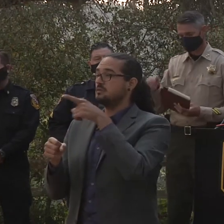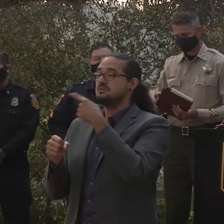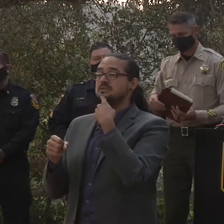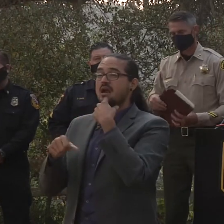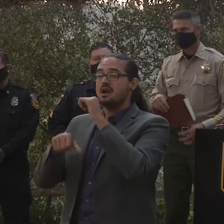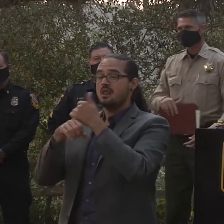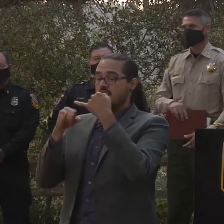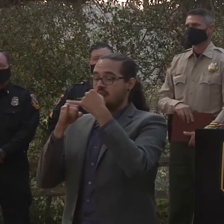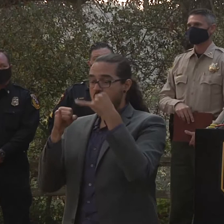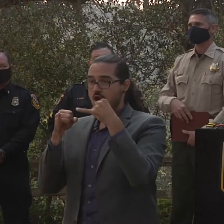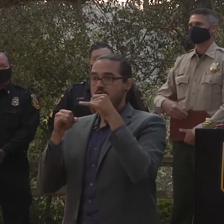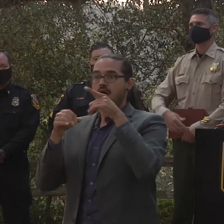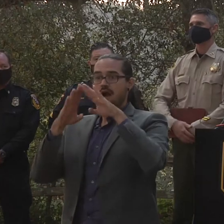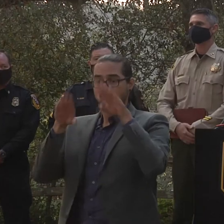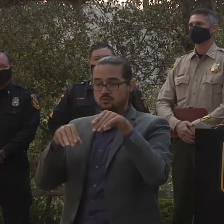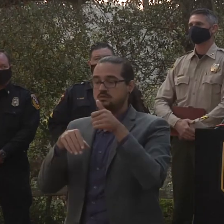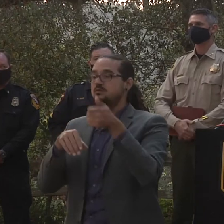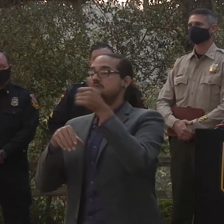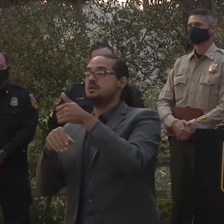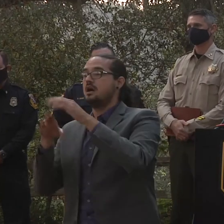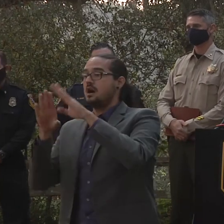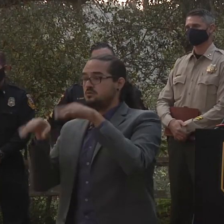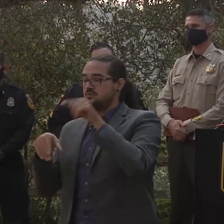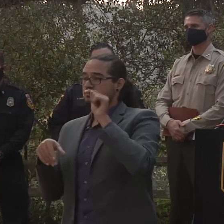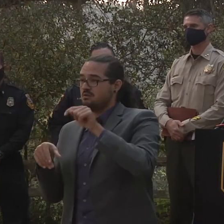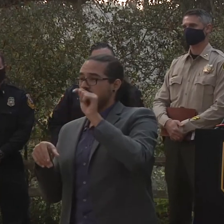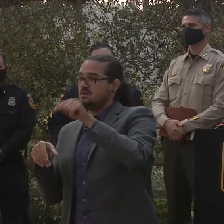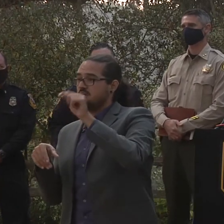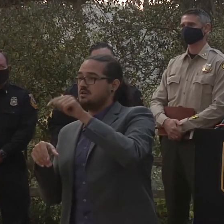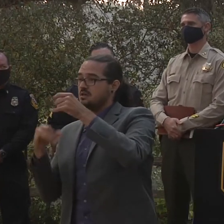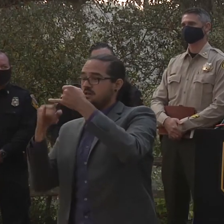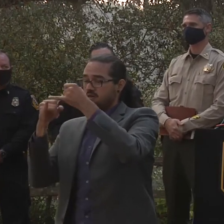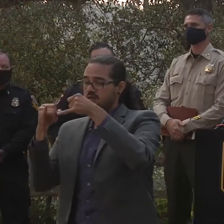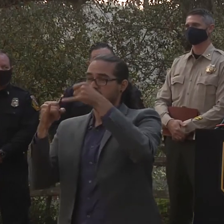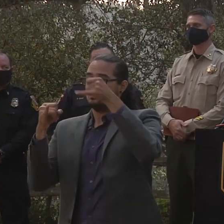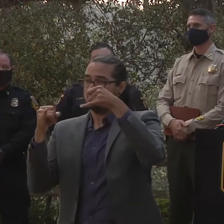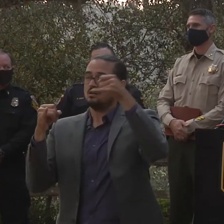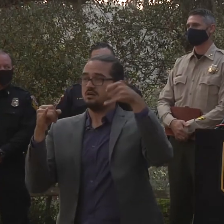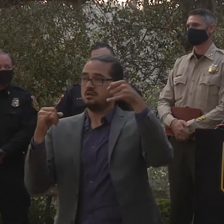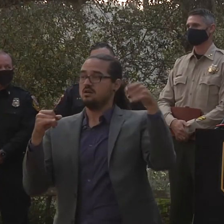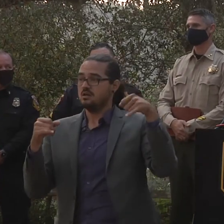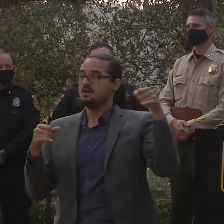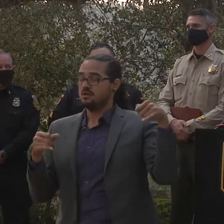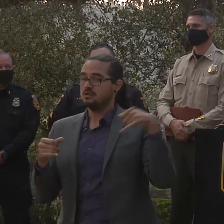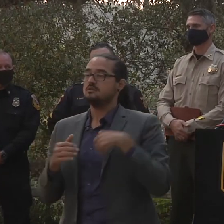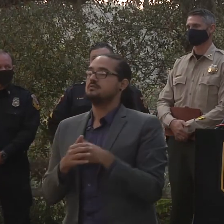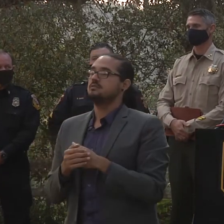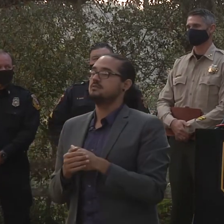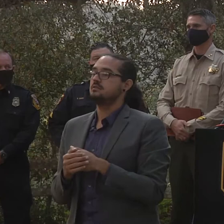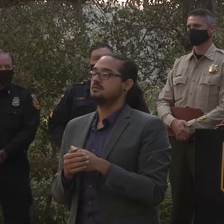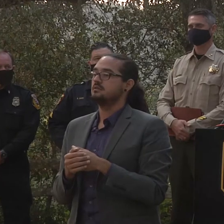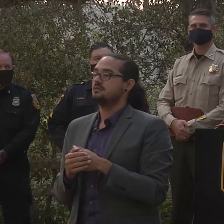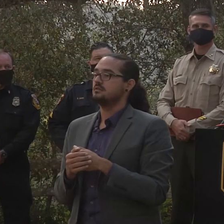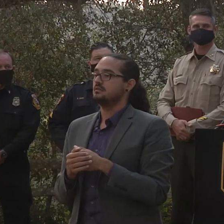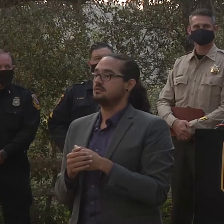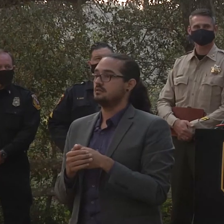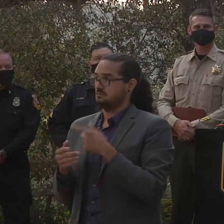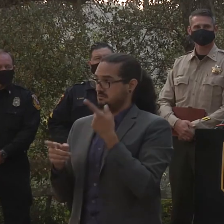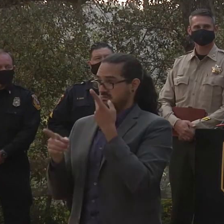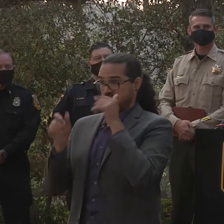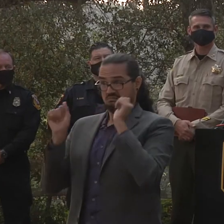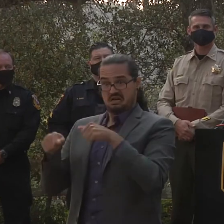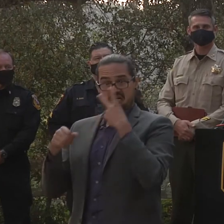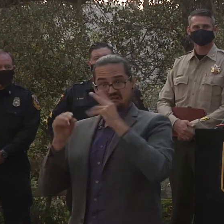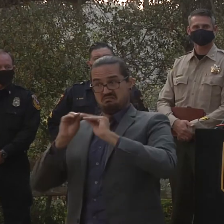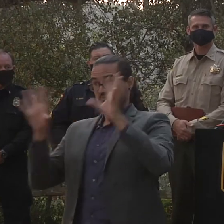space plays and is it obvious as you're up there who has defensible space and doesn't around their house sure so the question is the role of